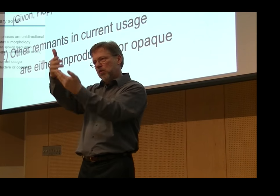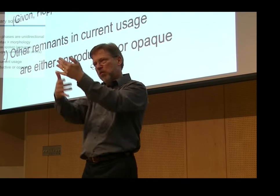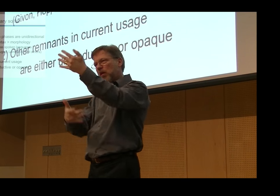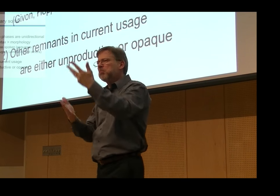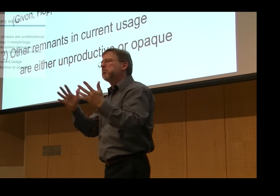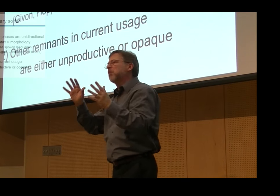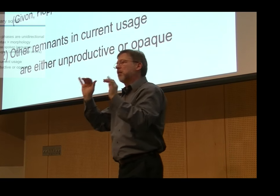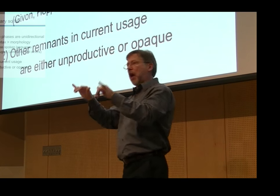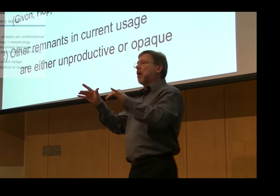eclitic.